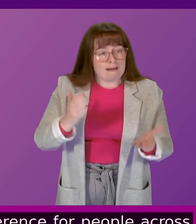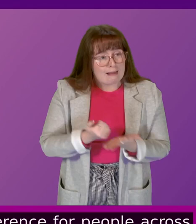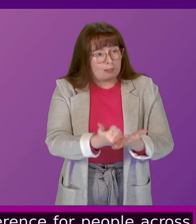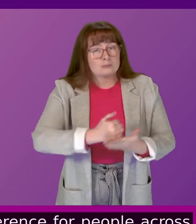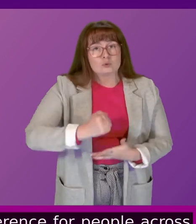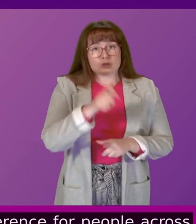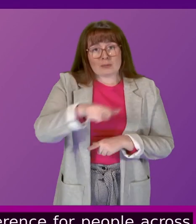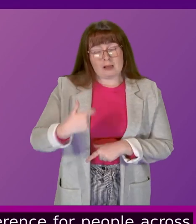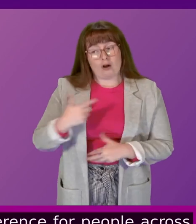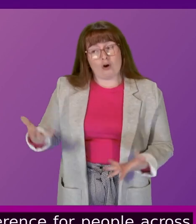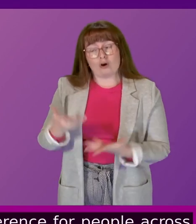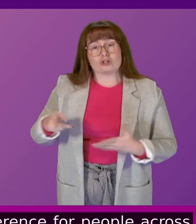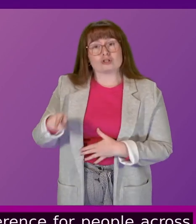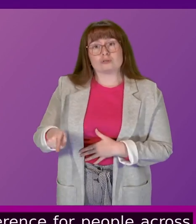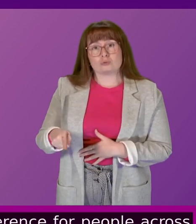to take it.